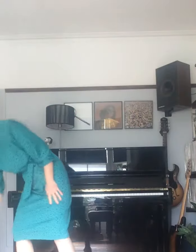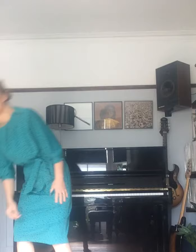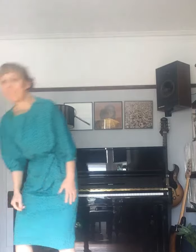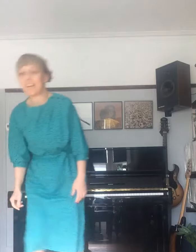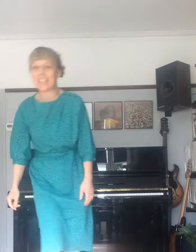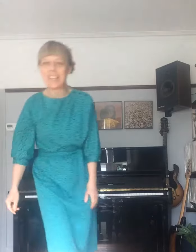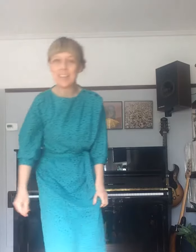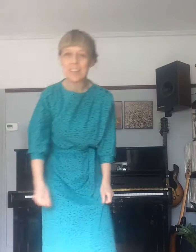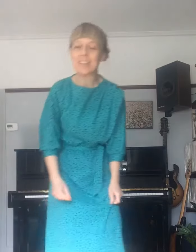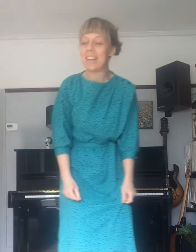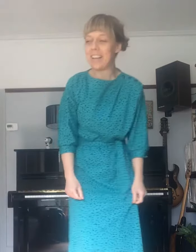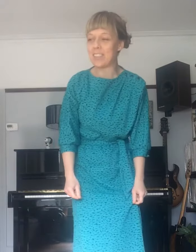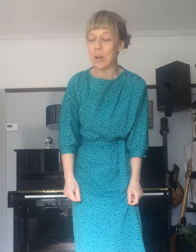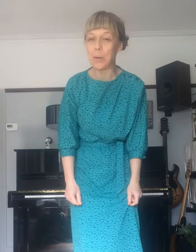Ready? Let's go.